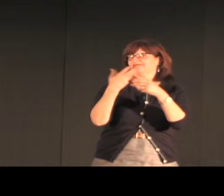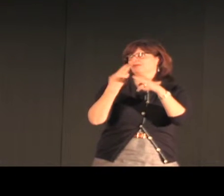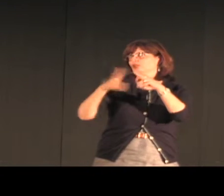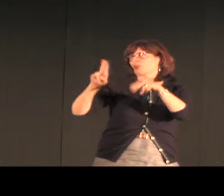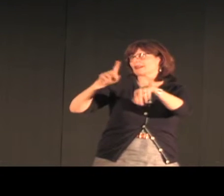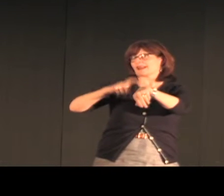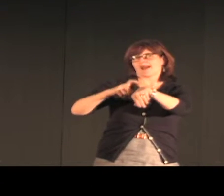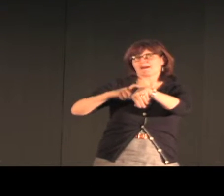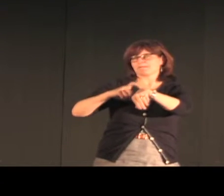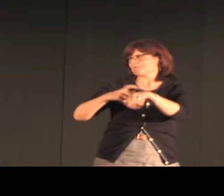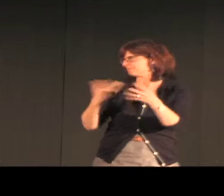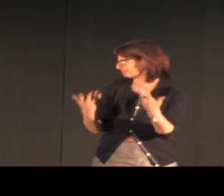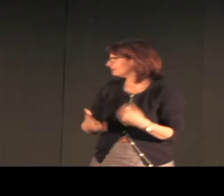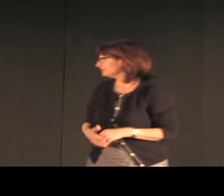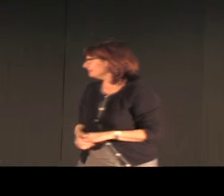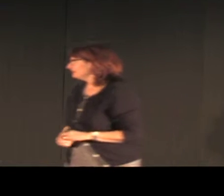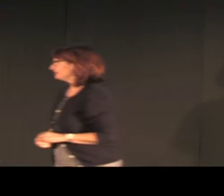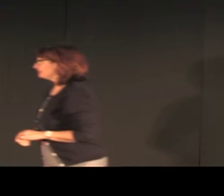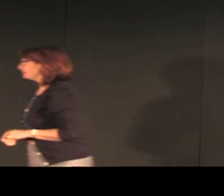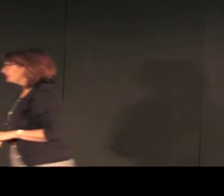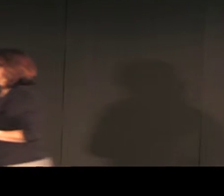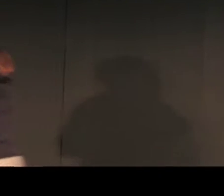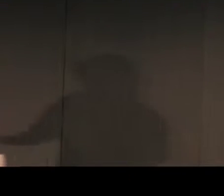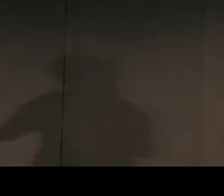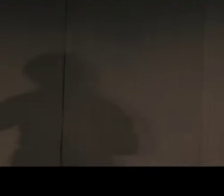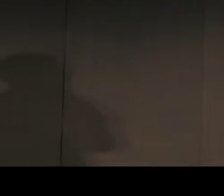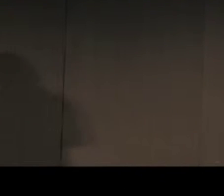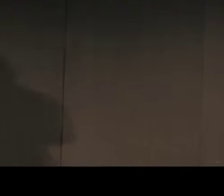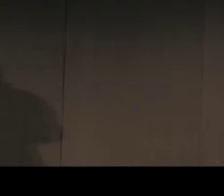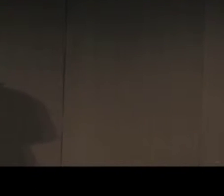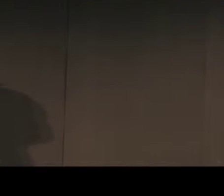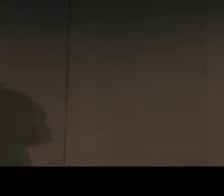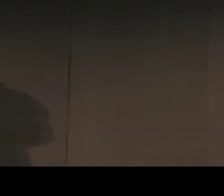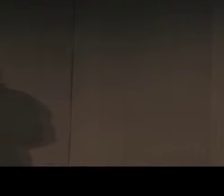languages that are created in a relatively short time by the users of the language.